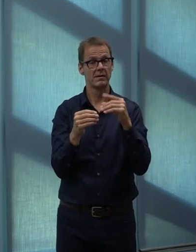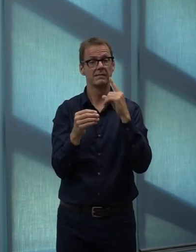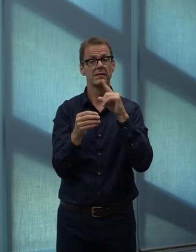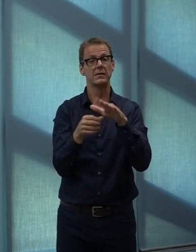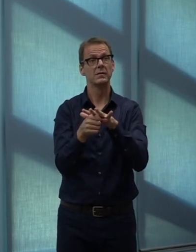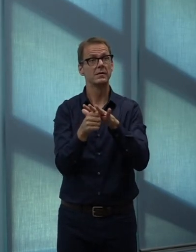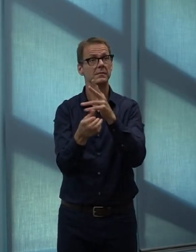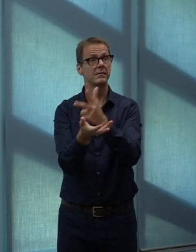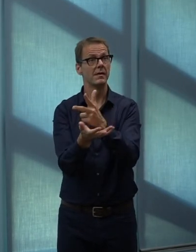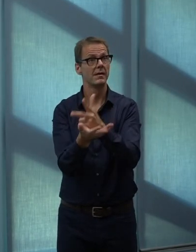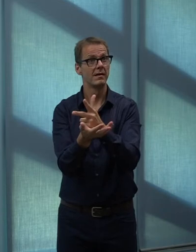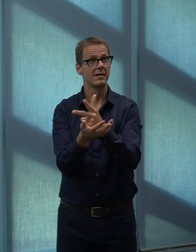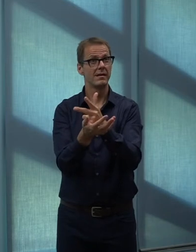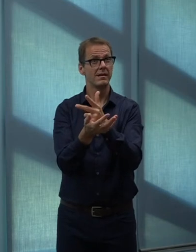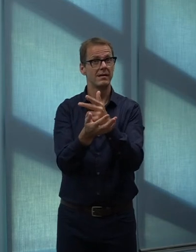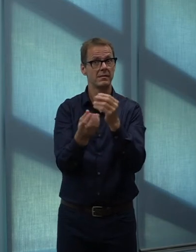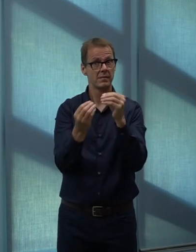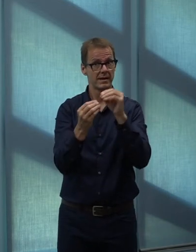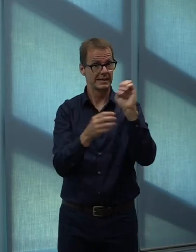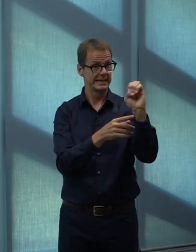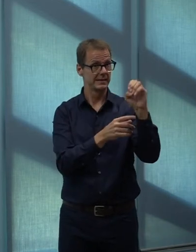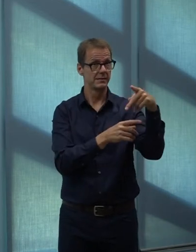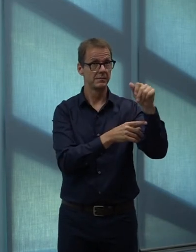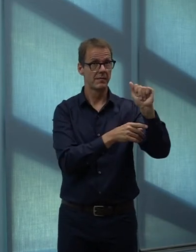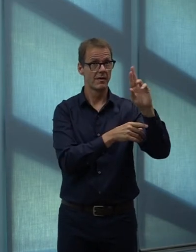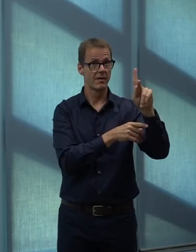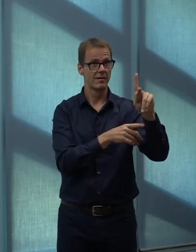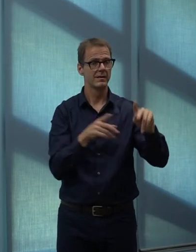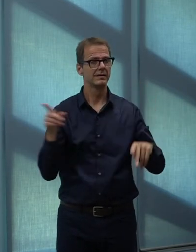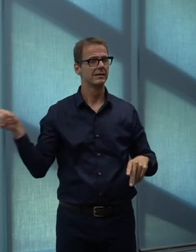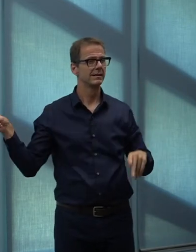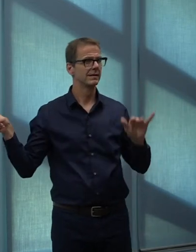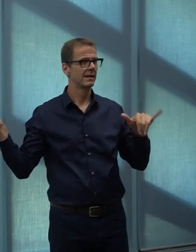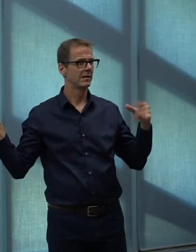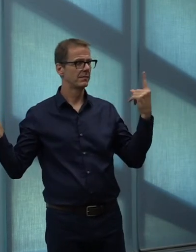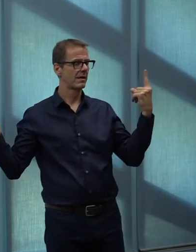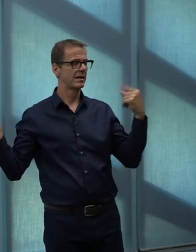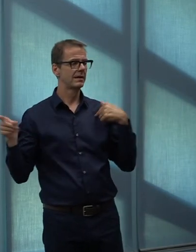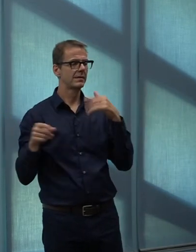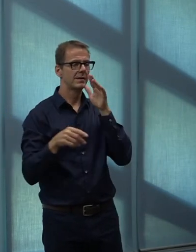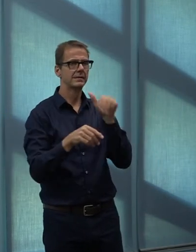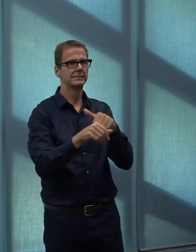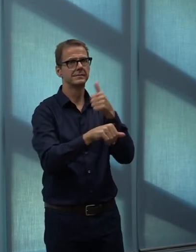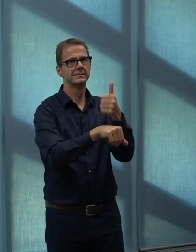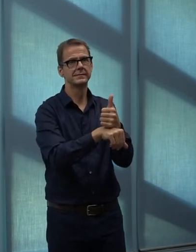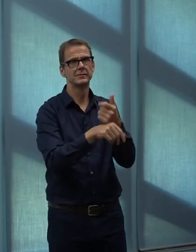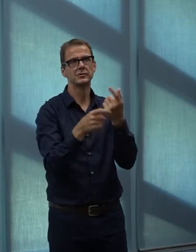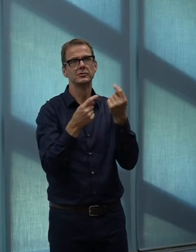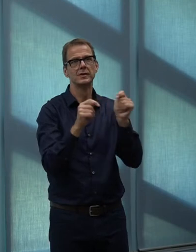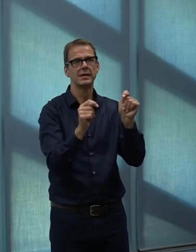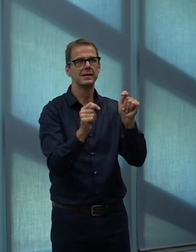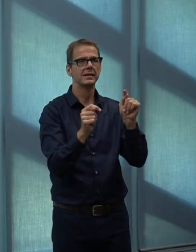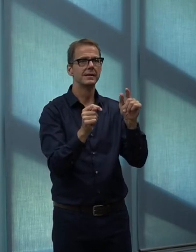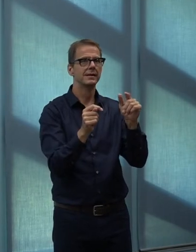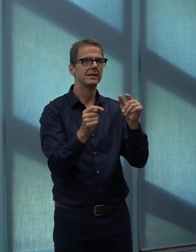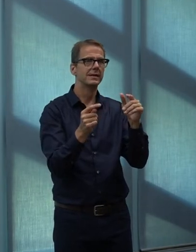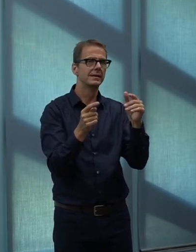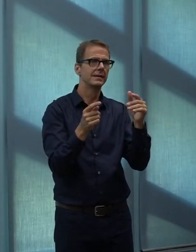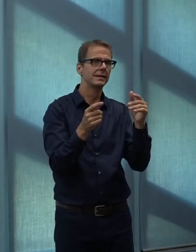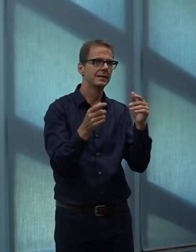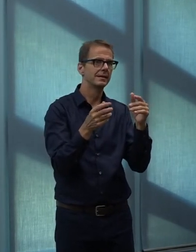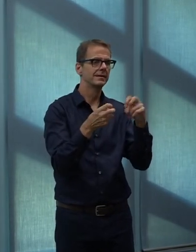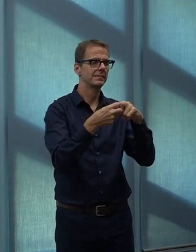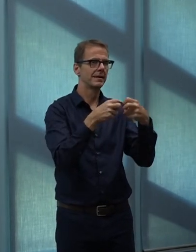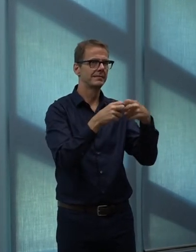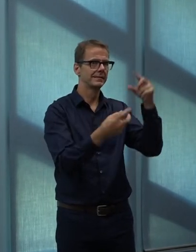we can use to address the issue. Thank you, Vinesh. And Jeremy has one last question in the